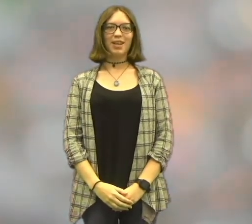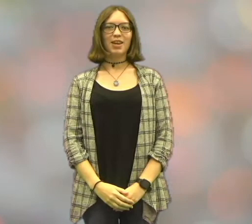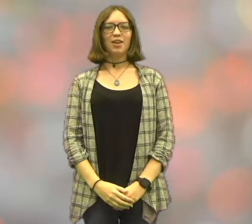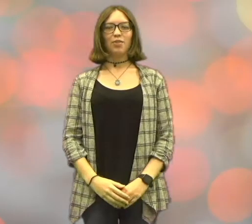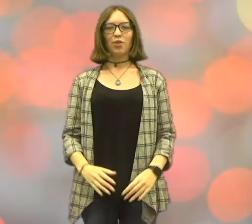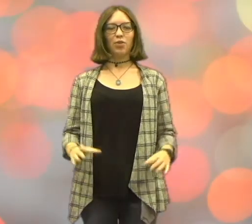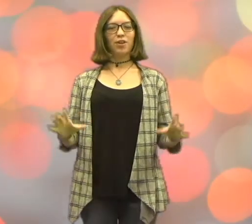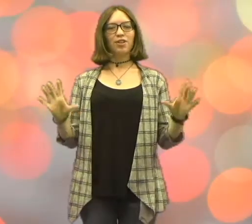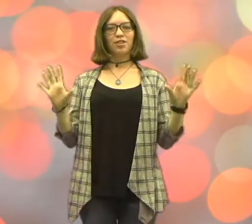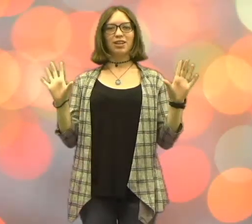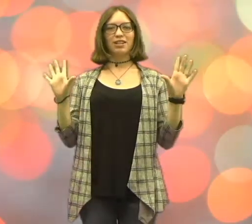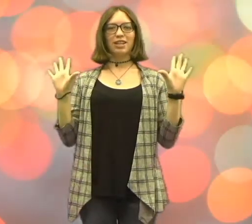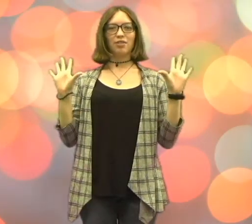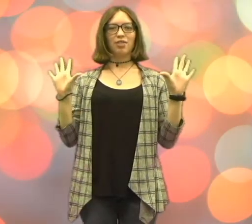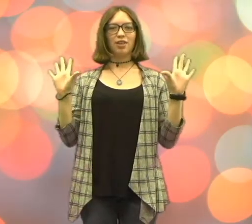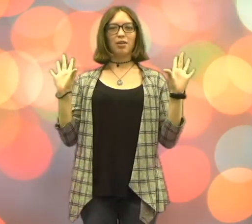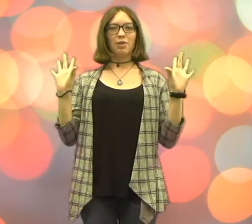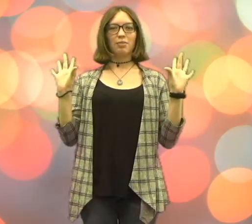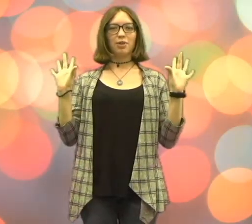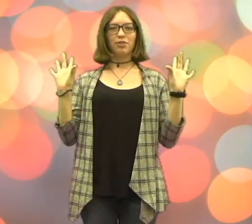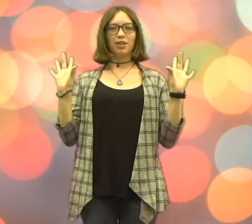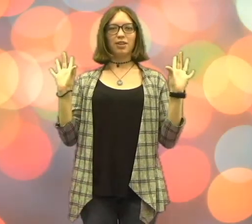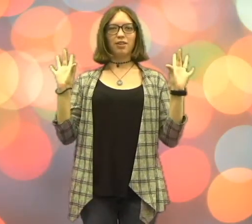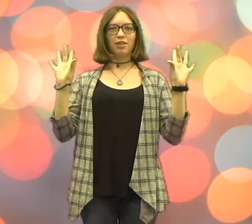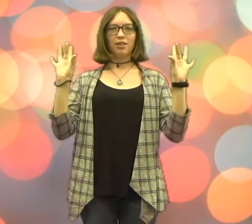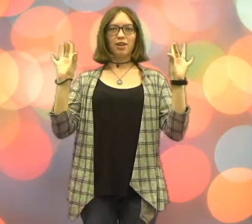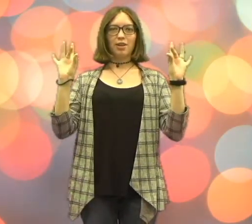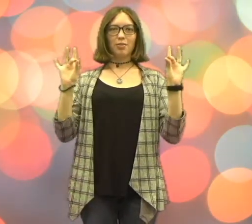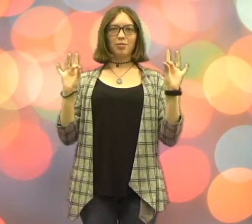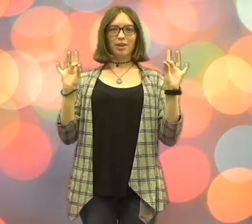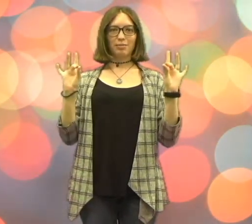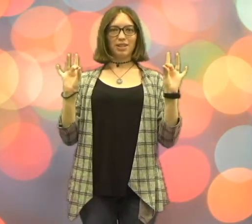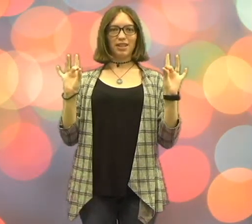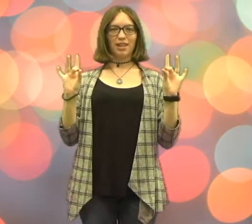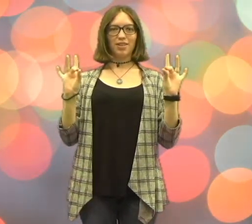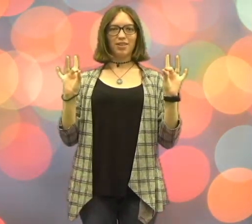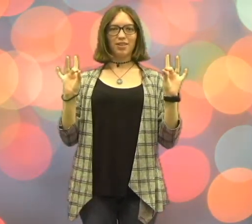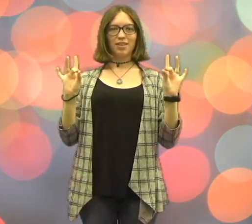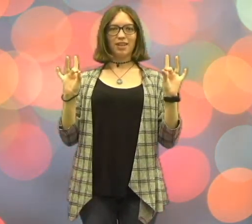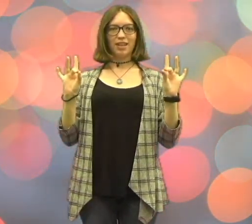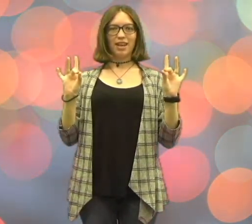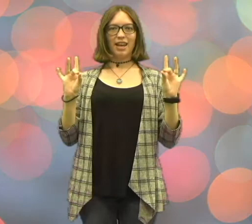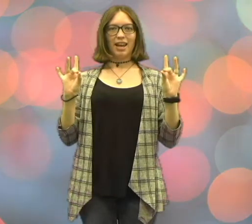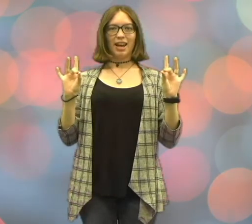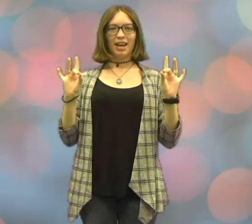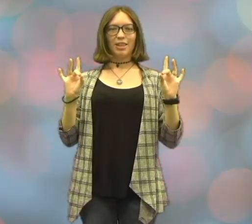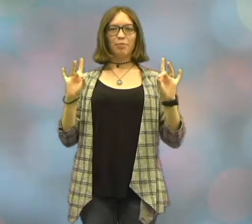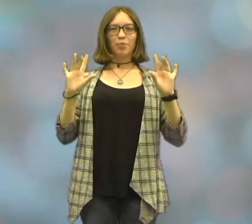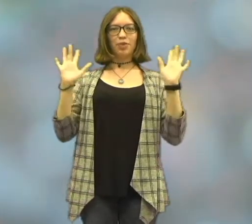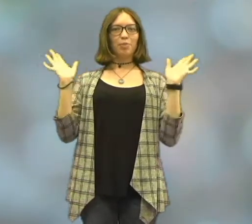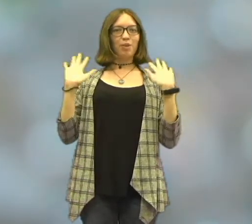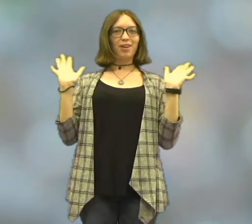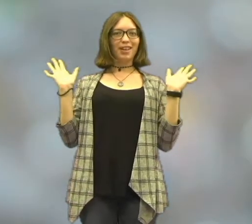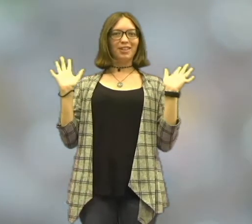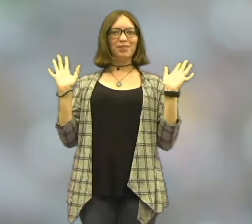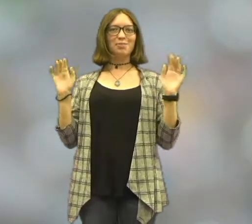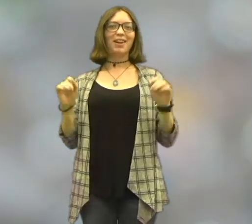For horror, you're going to take your thumb and middle finger, bring them together. Then pull them apart like you're surprised.